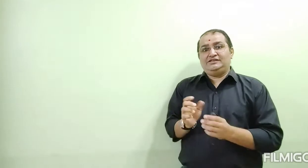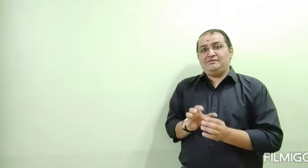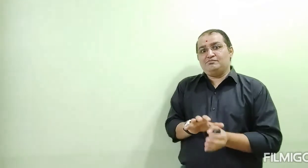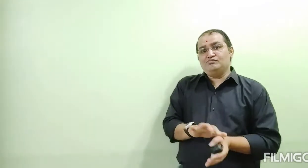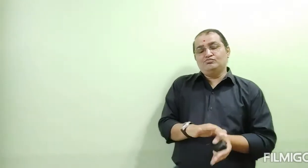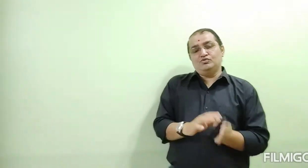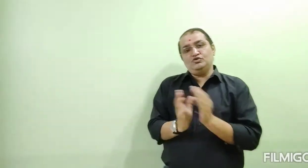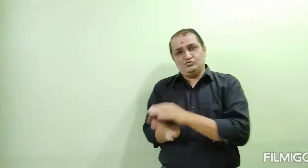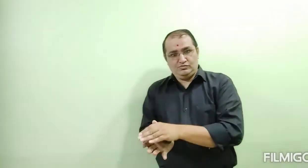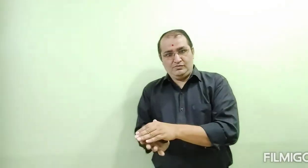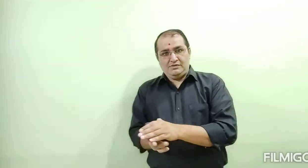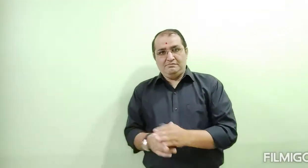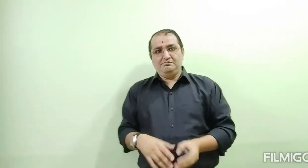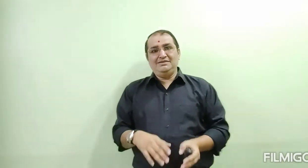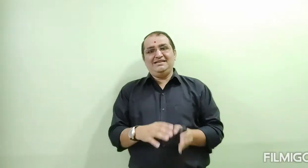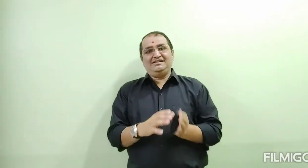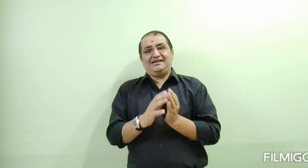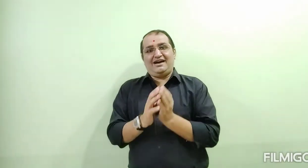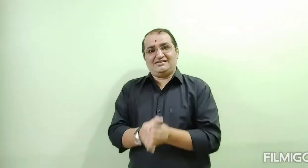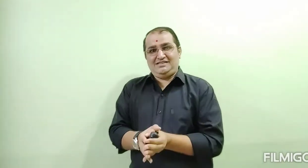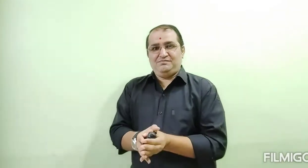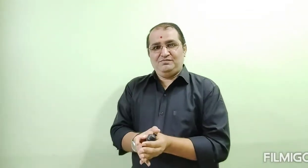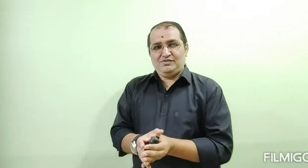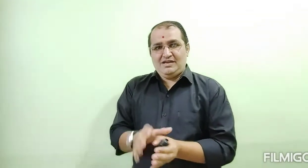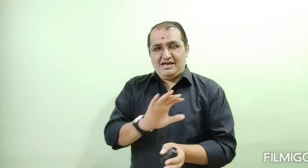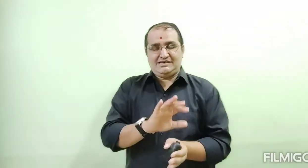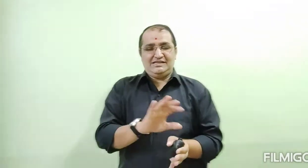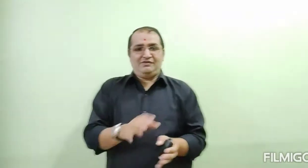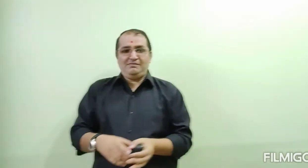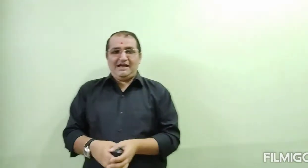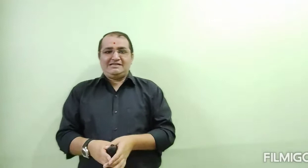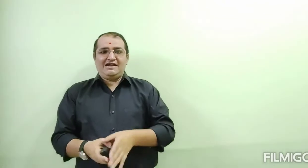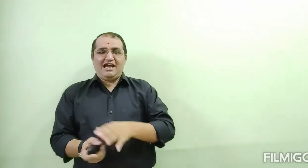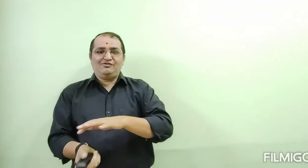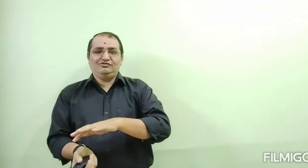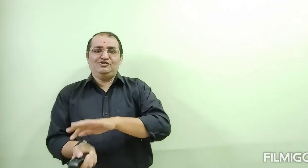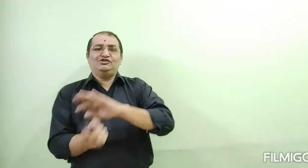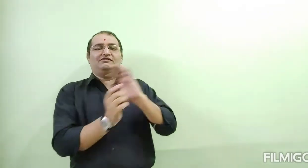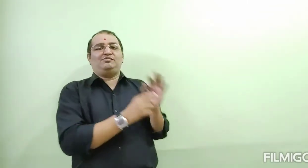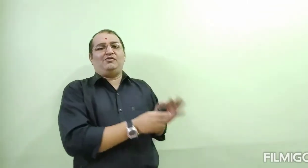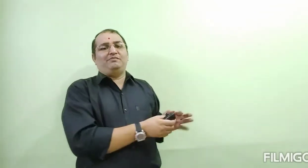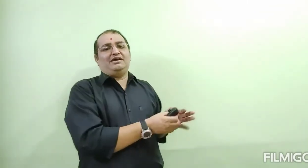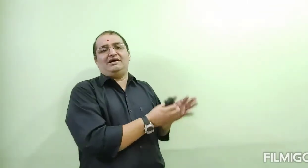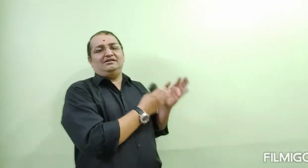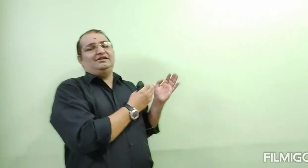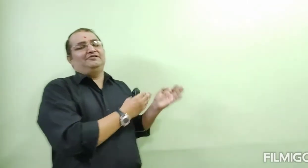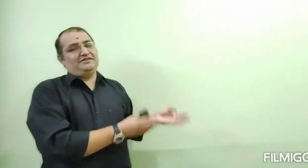they move Meir Qasim as a Nabaab. And now, new Nabaab of Bengal. Then,